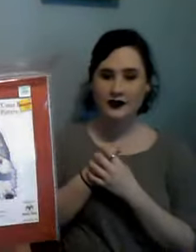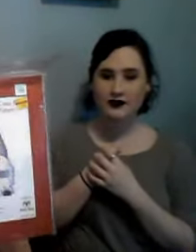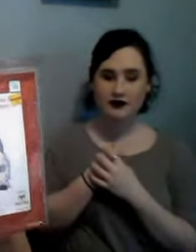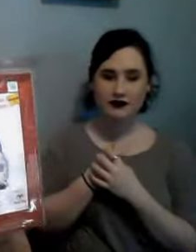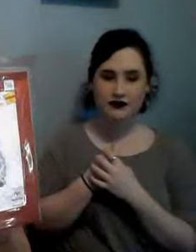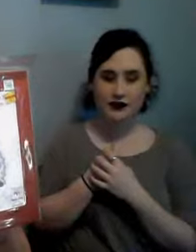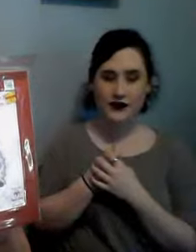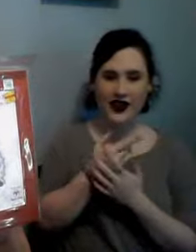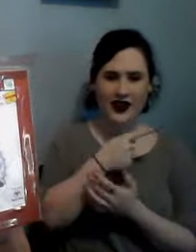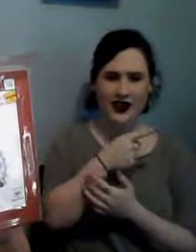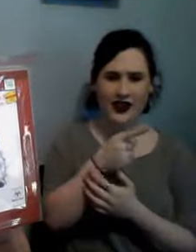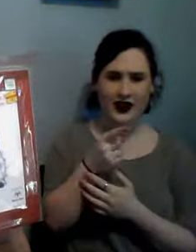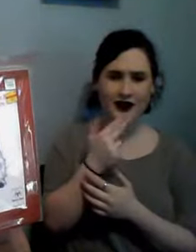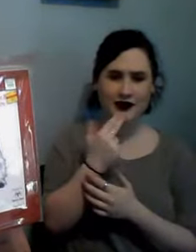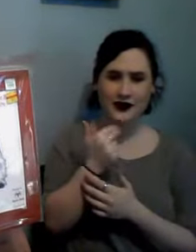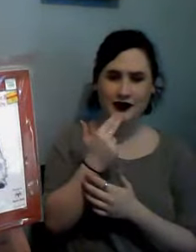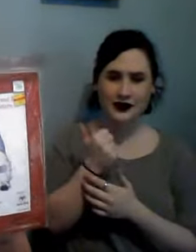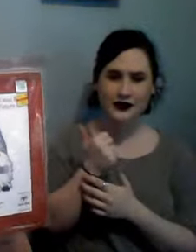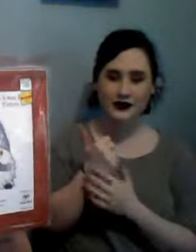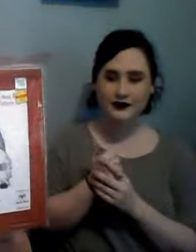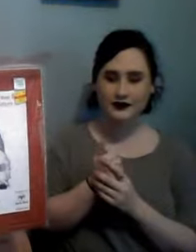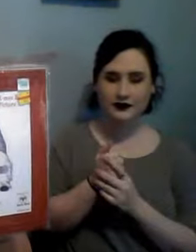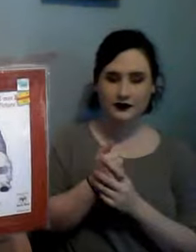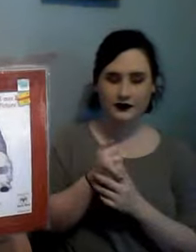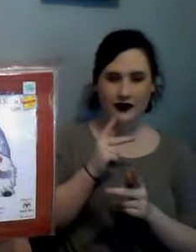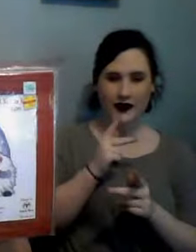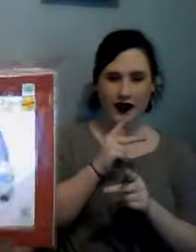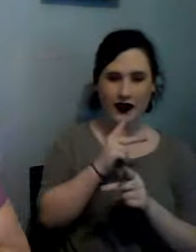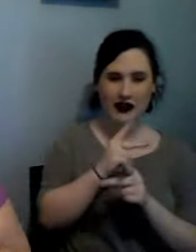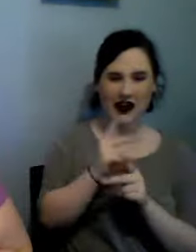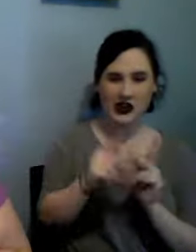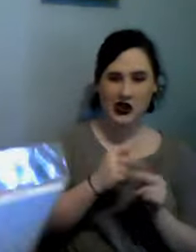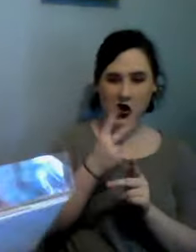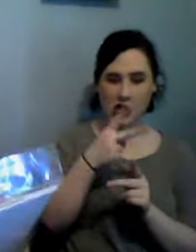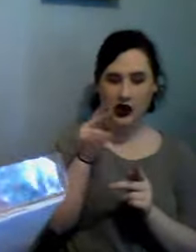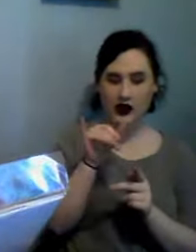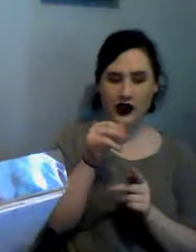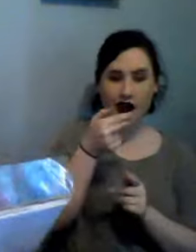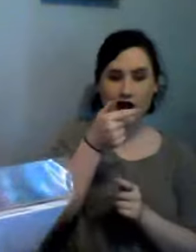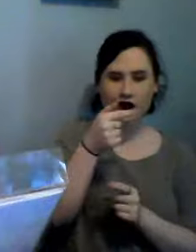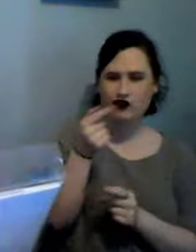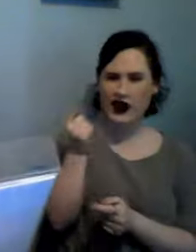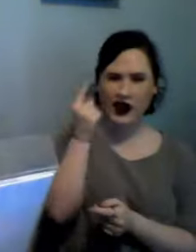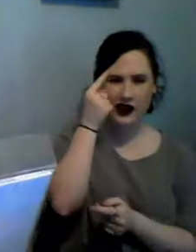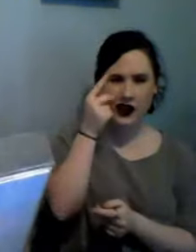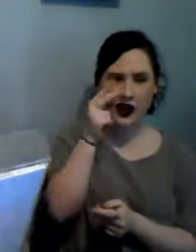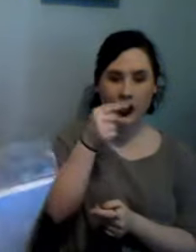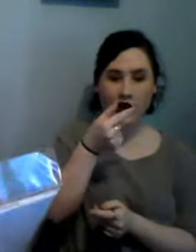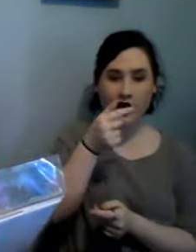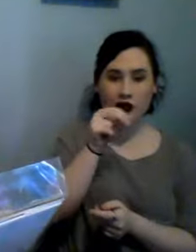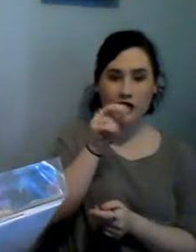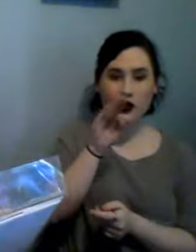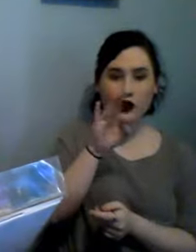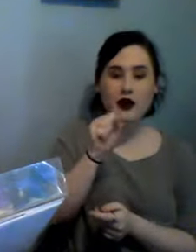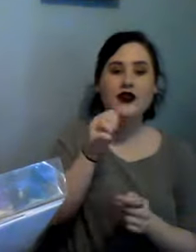they are so cute kind of look like I think they're gnomes Amanda had said